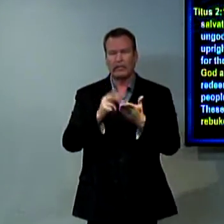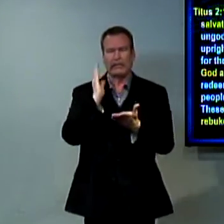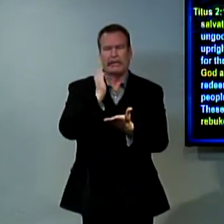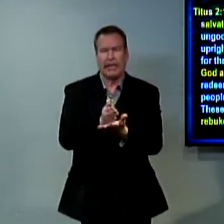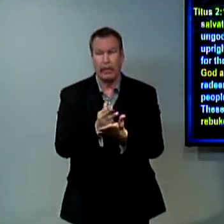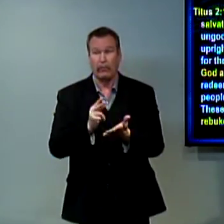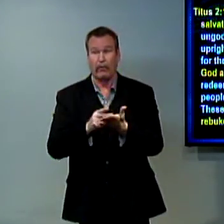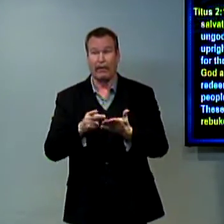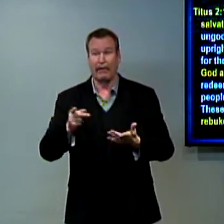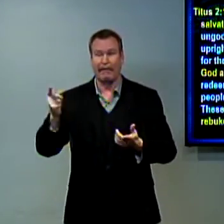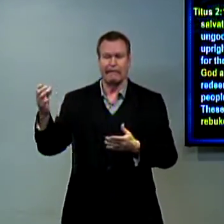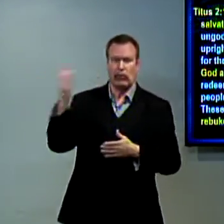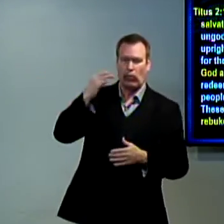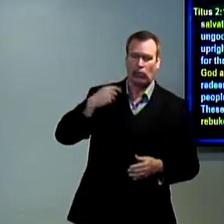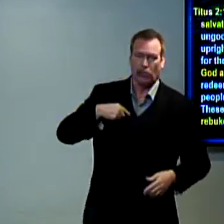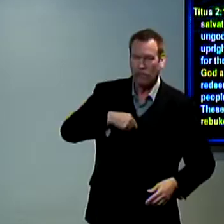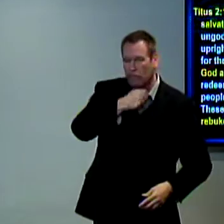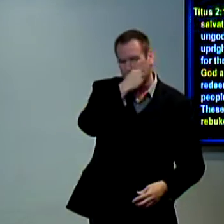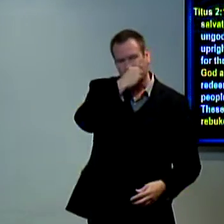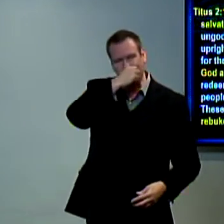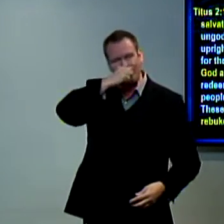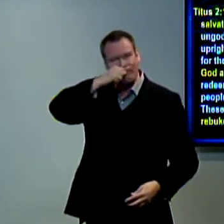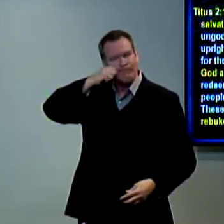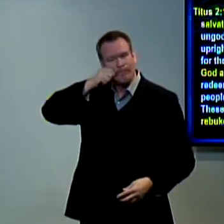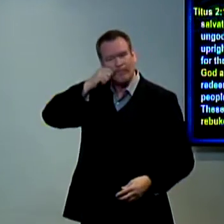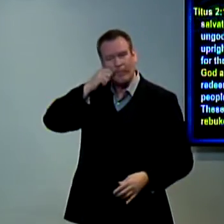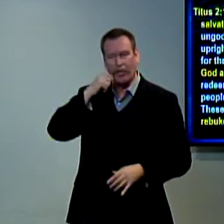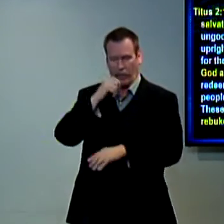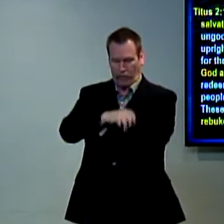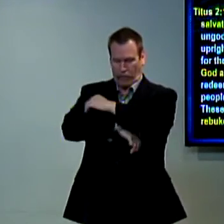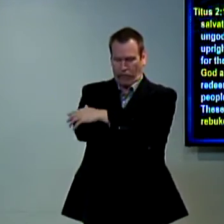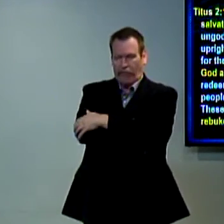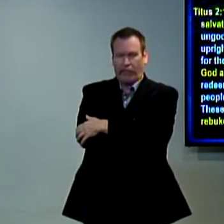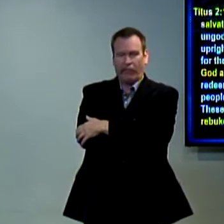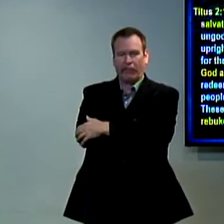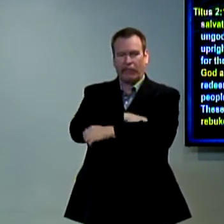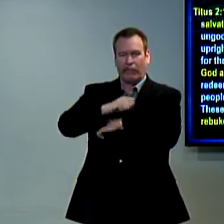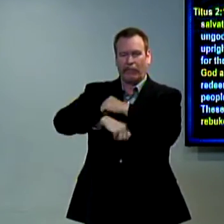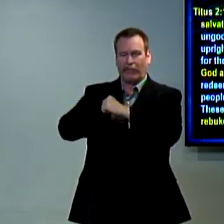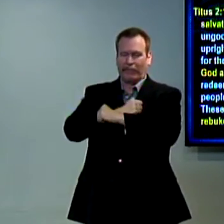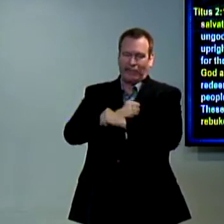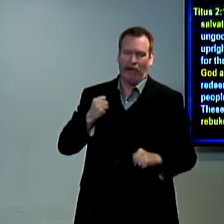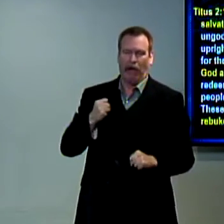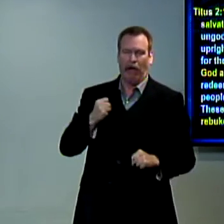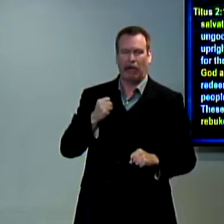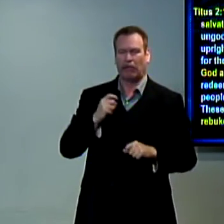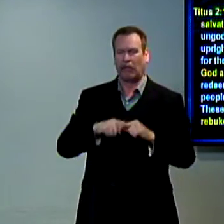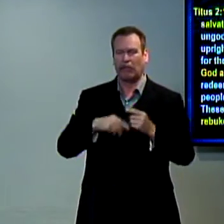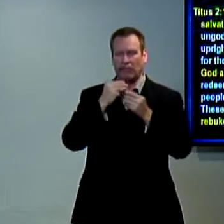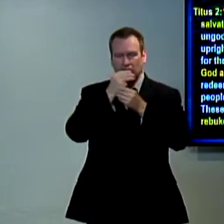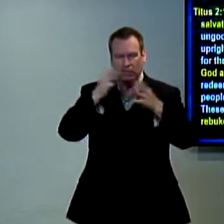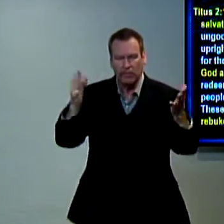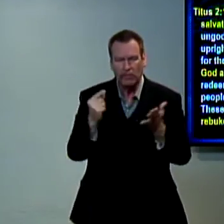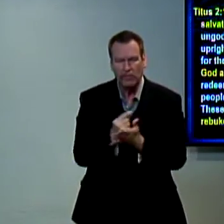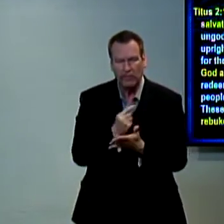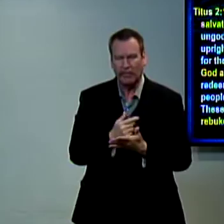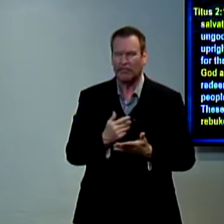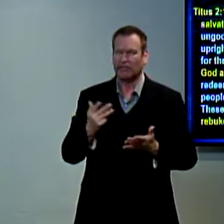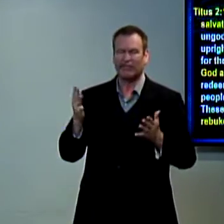even though they want to stop it even though they want to take it out they can't force me to be quiet they can't force me to put my arms down and not share